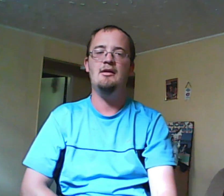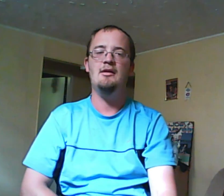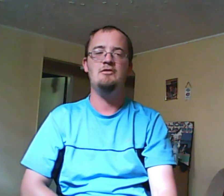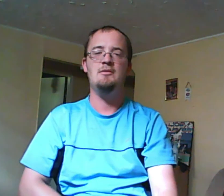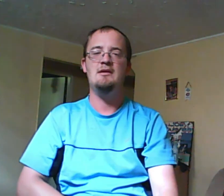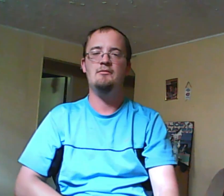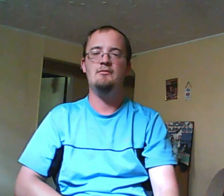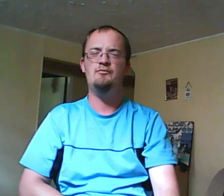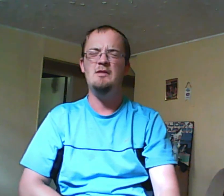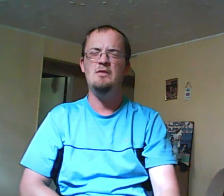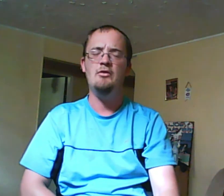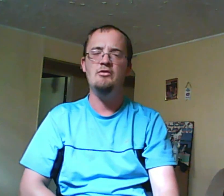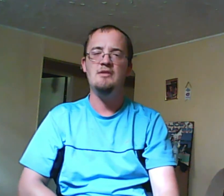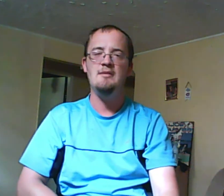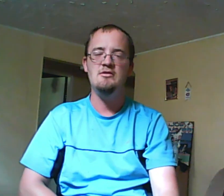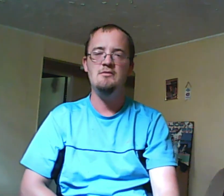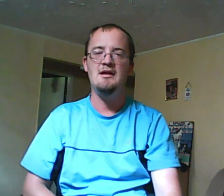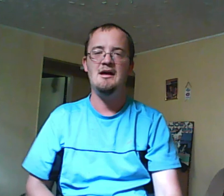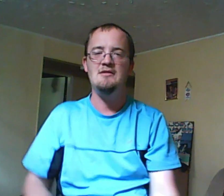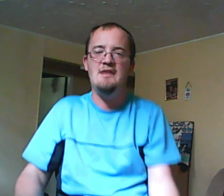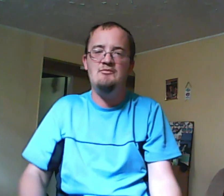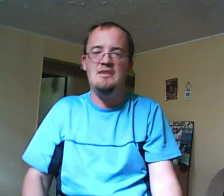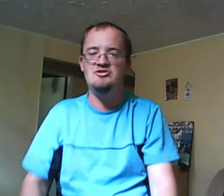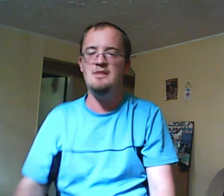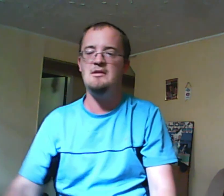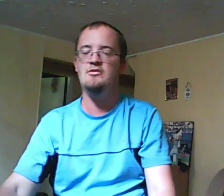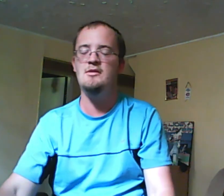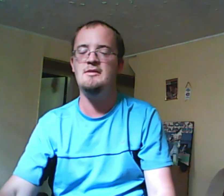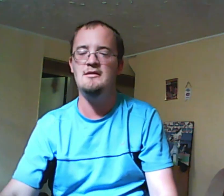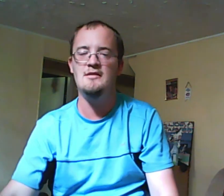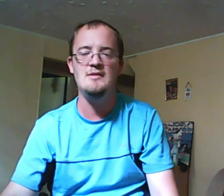probably more polls coming up soon but I don't have much topics sorry about that anyway I'm trying to watch